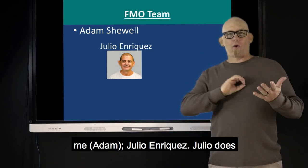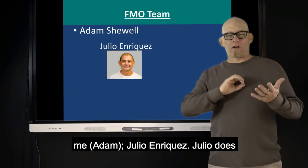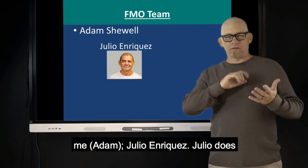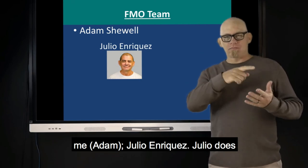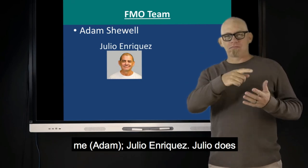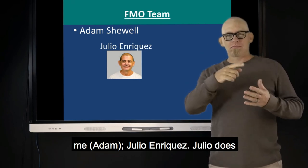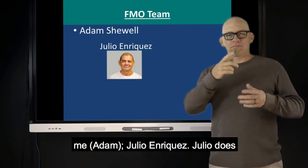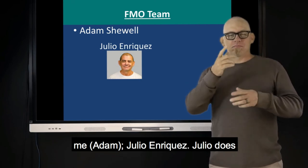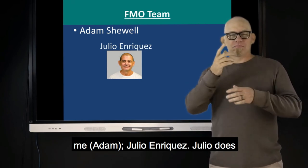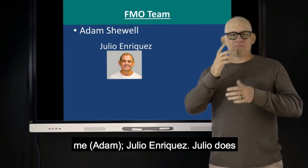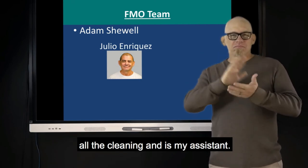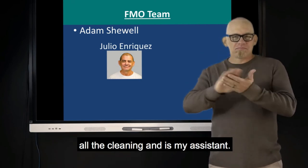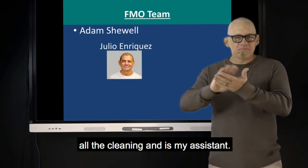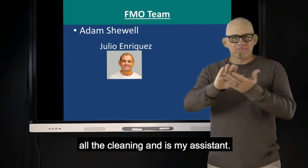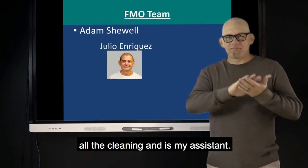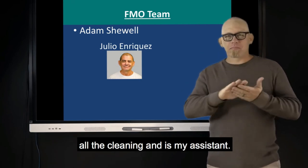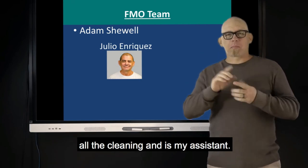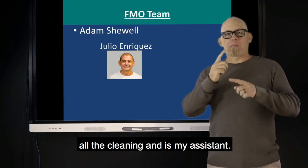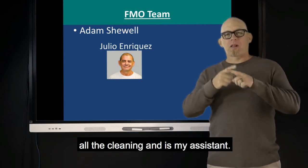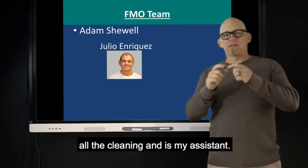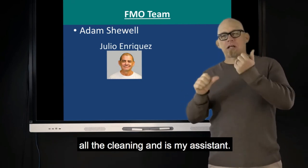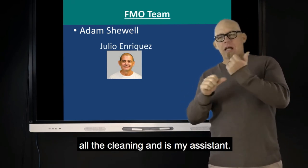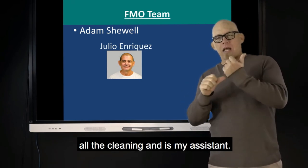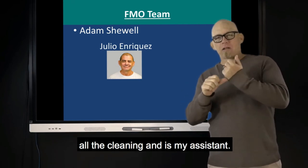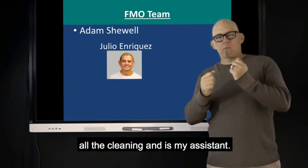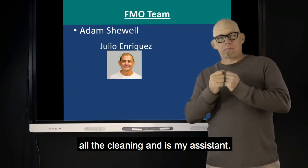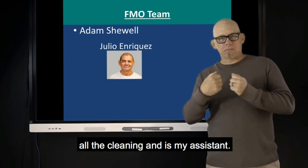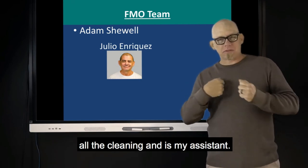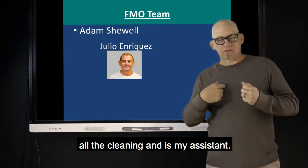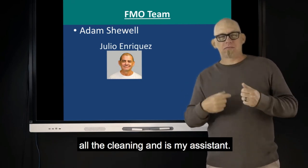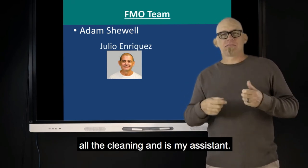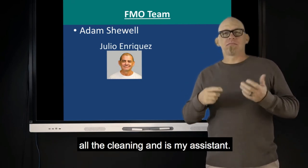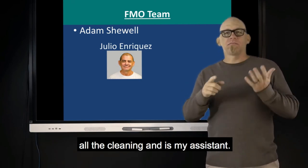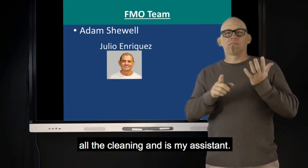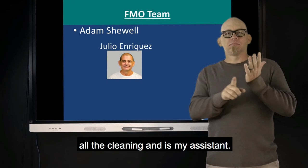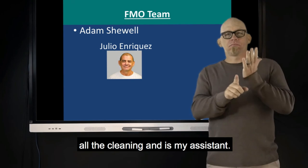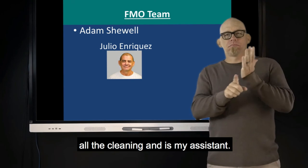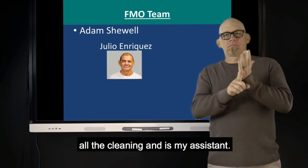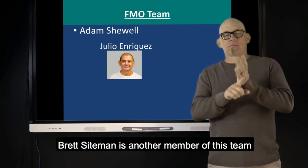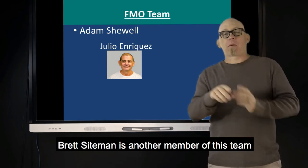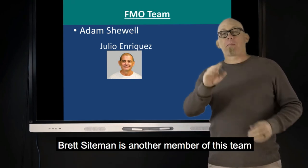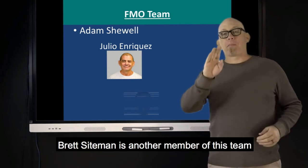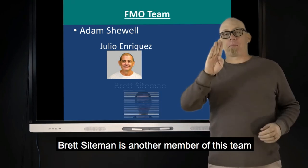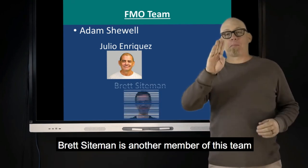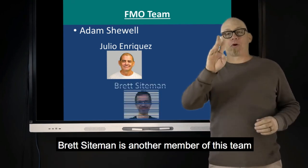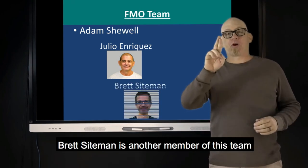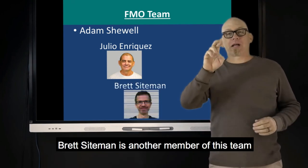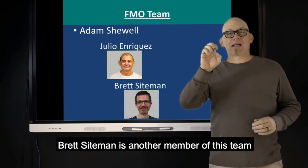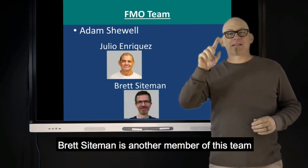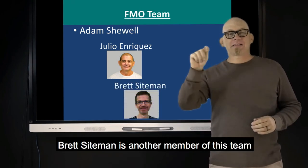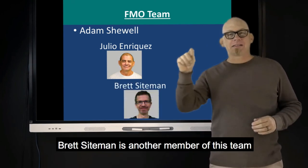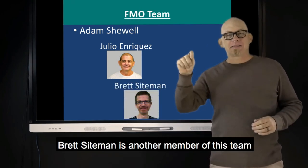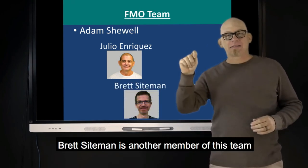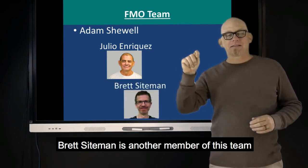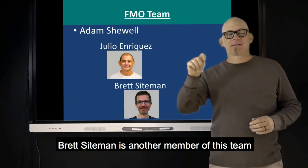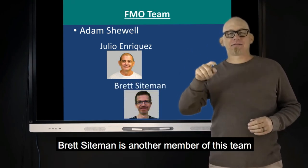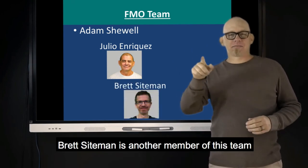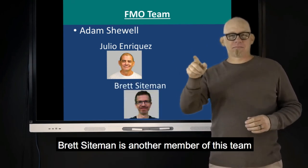Enriquez, who does all the cleaning around the center and helps me out with anything I need help with. Brett